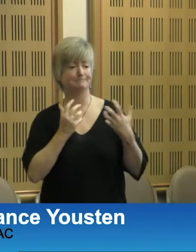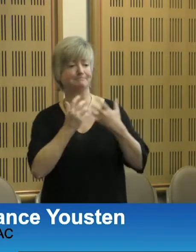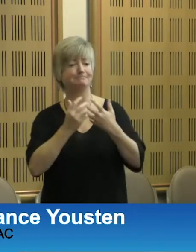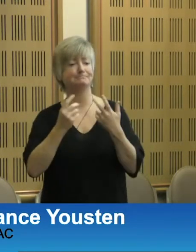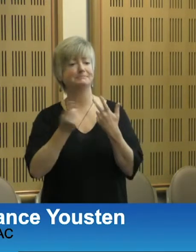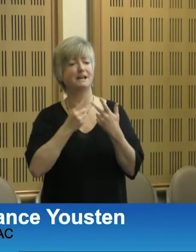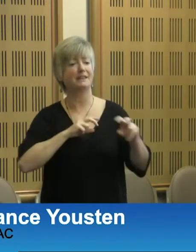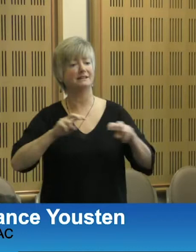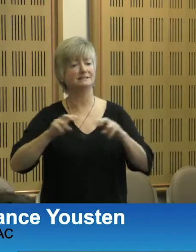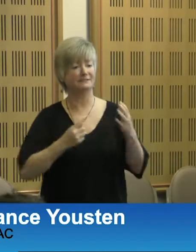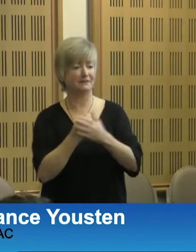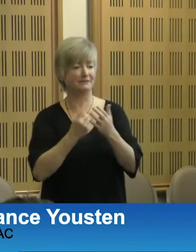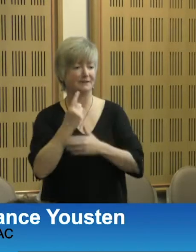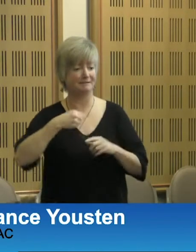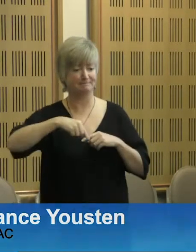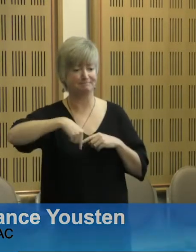events.